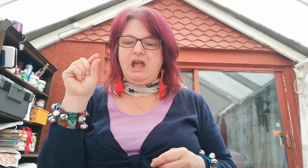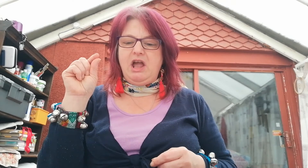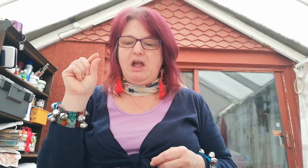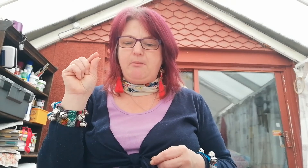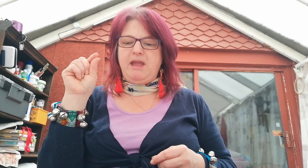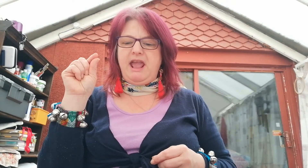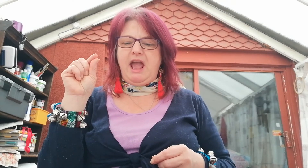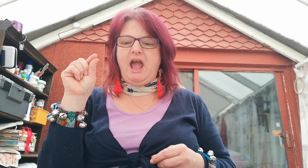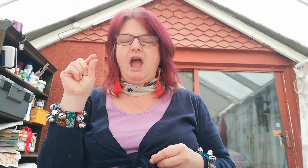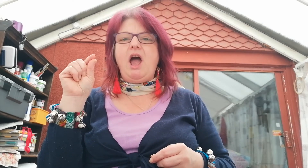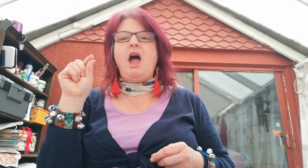meow!